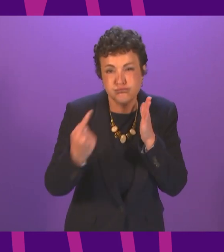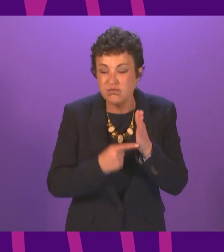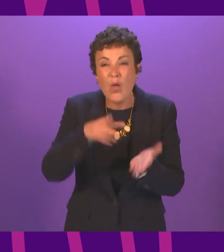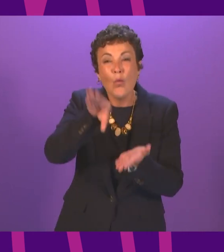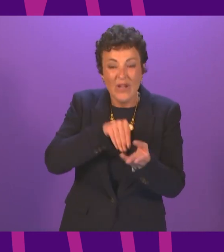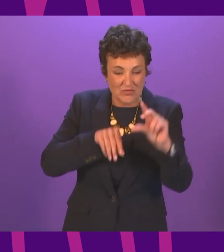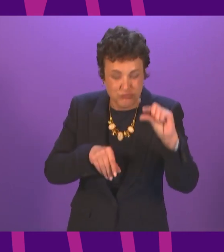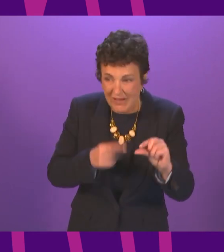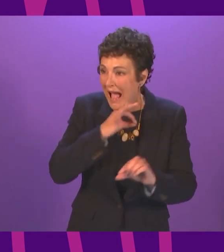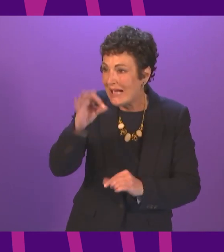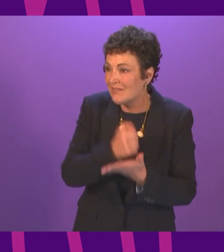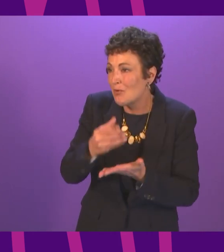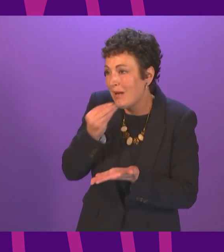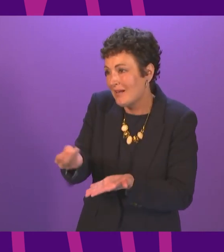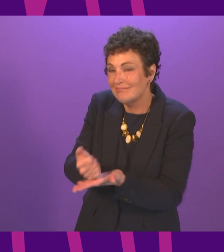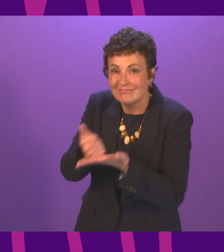home and turning